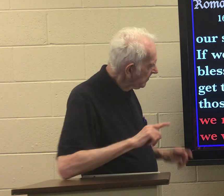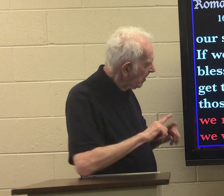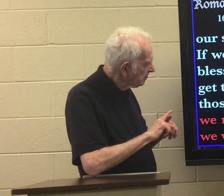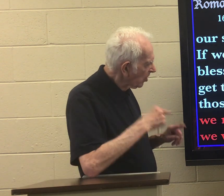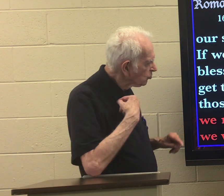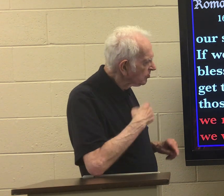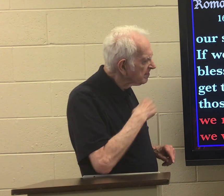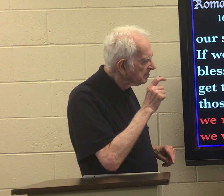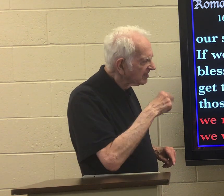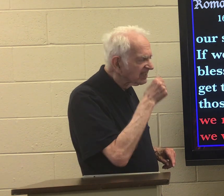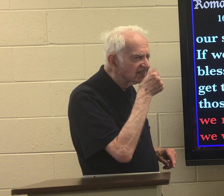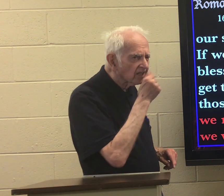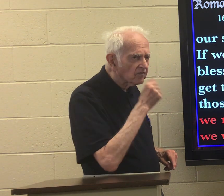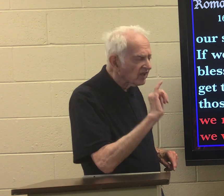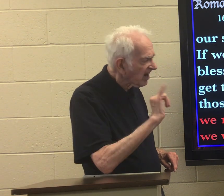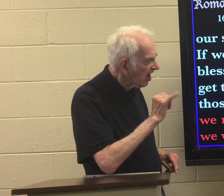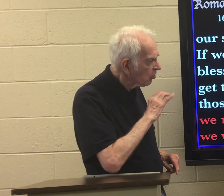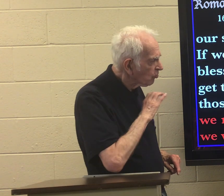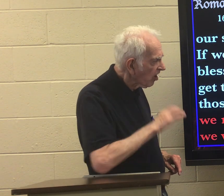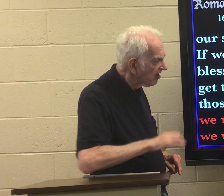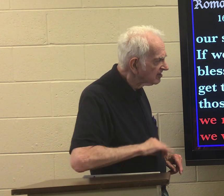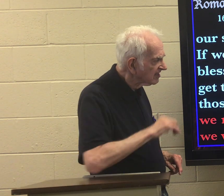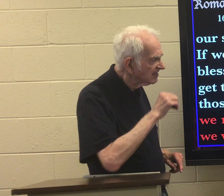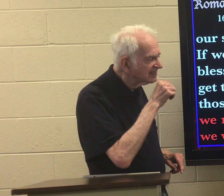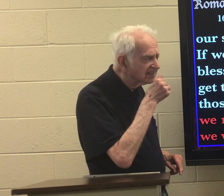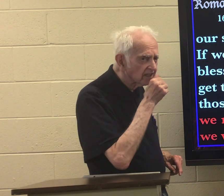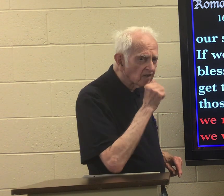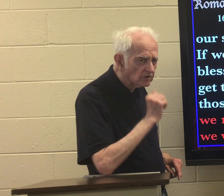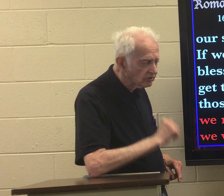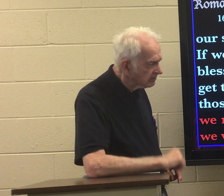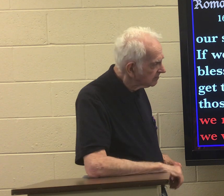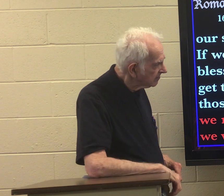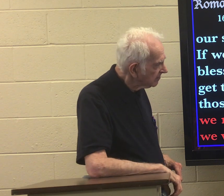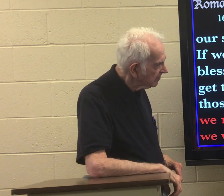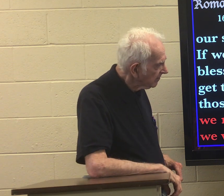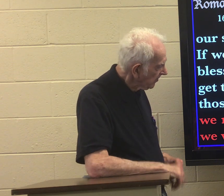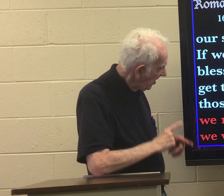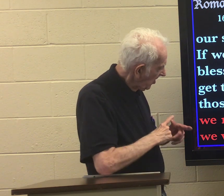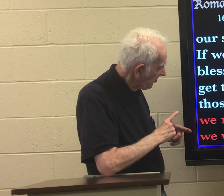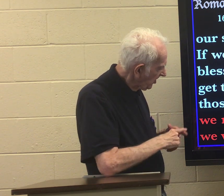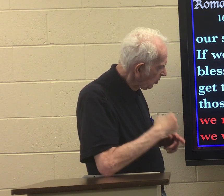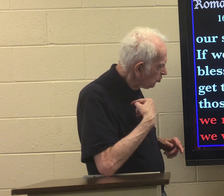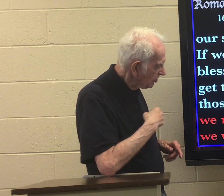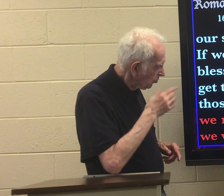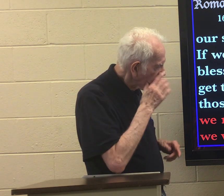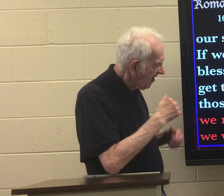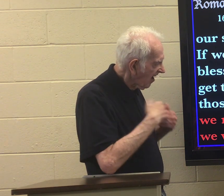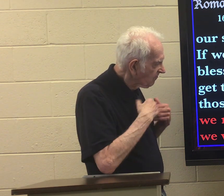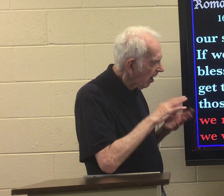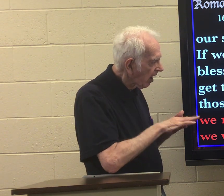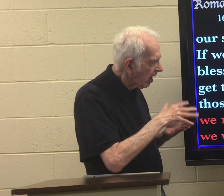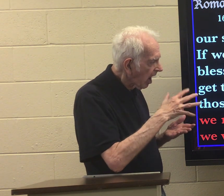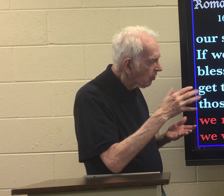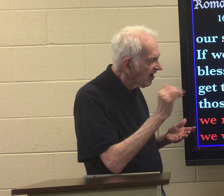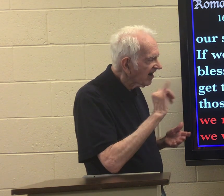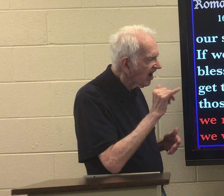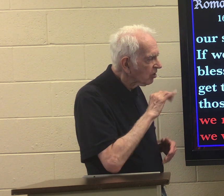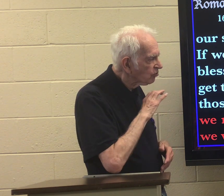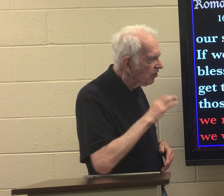Christ and we must suffer like Christ suffered then we will have glory like